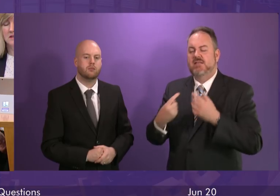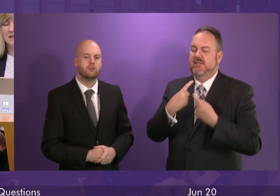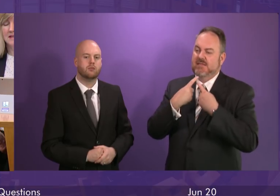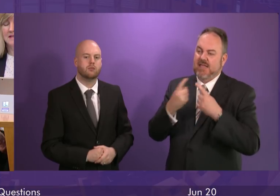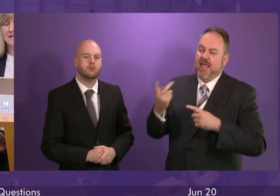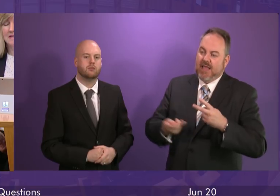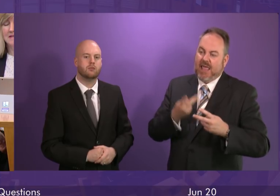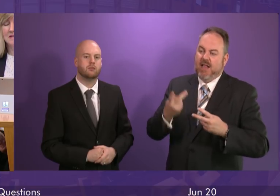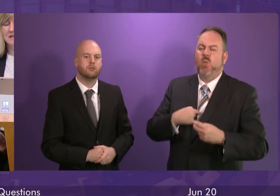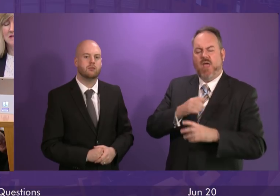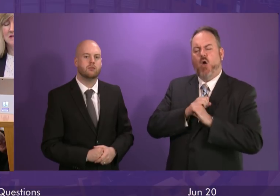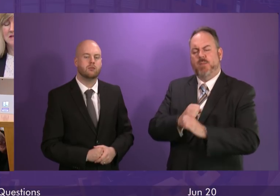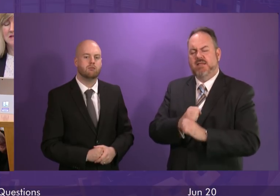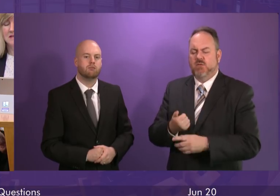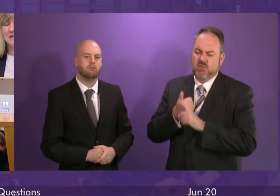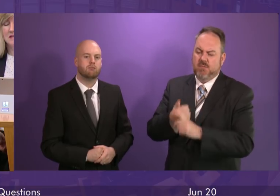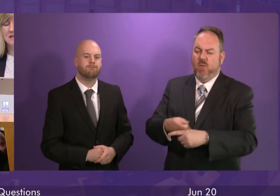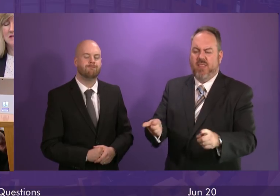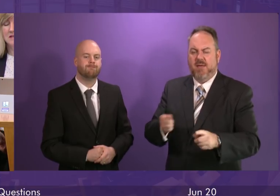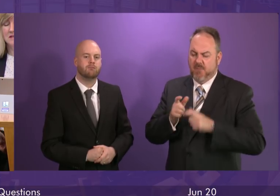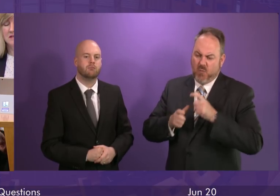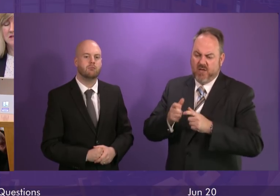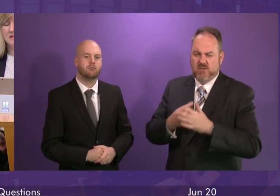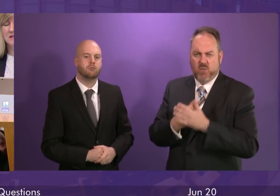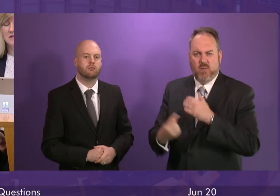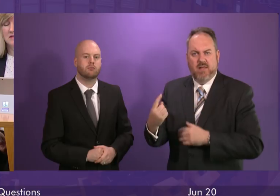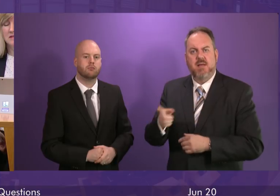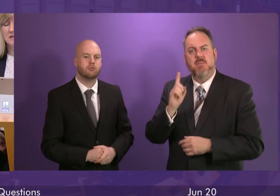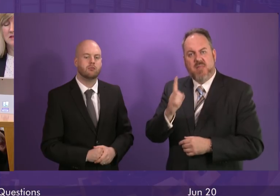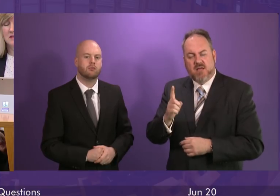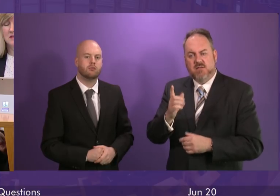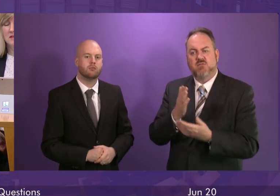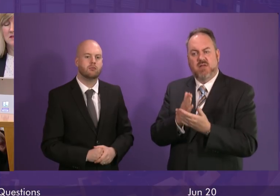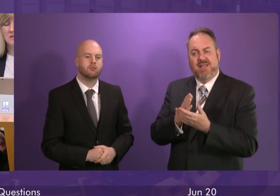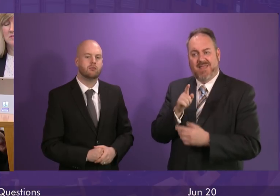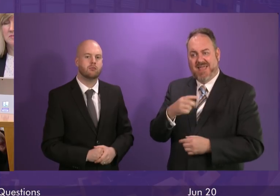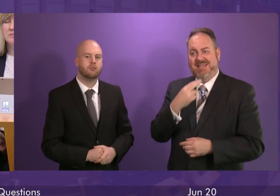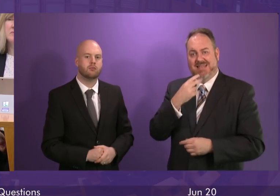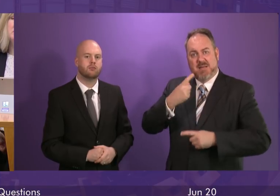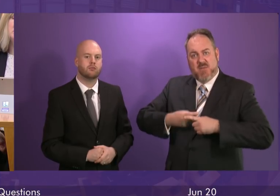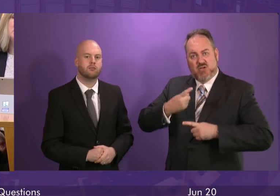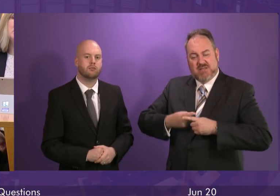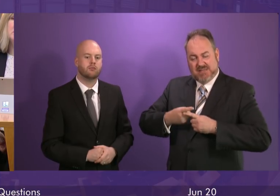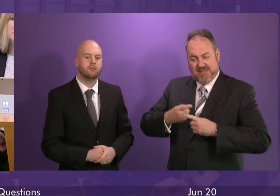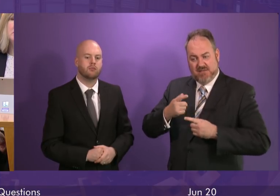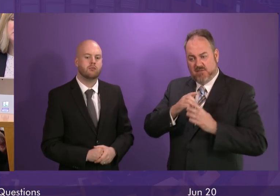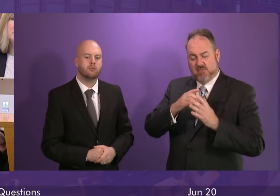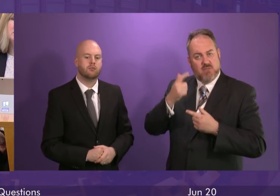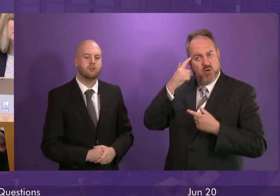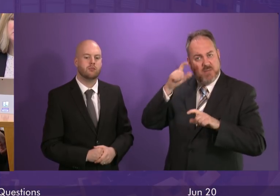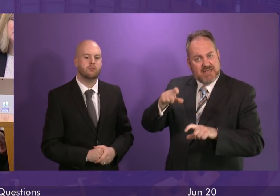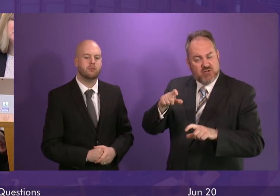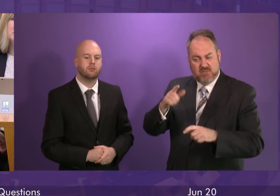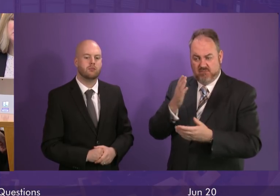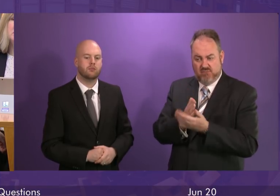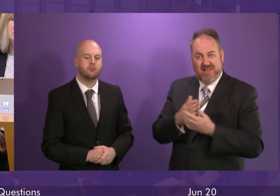existing government commitment to provide with the City Council emergency accommodation. They need that emergency accommodation to be